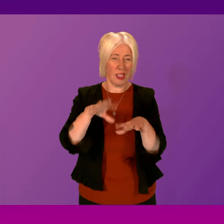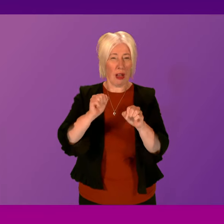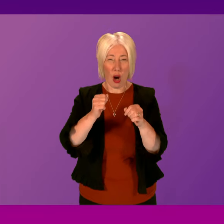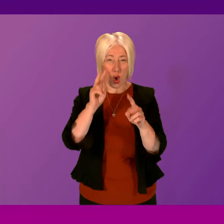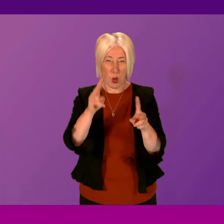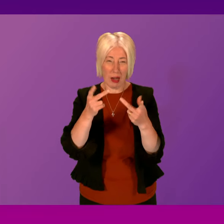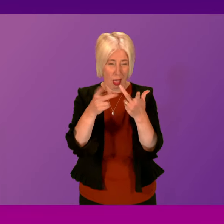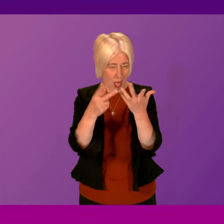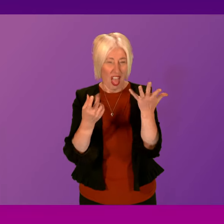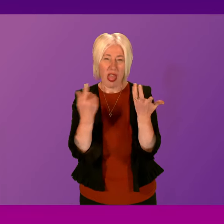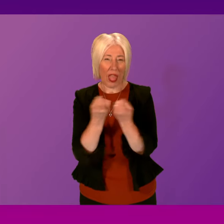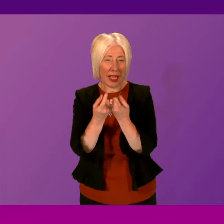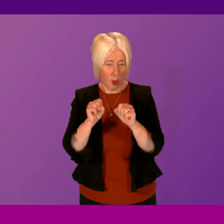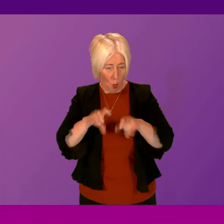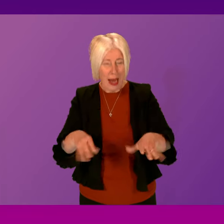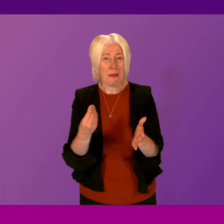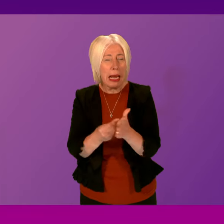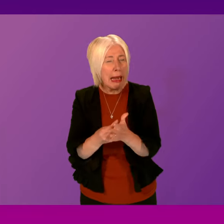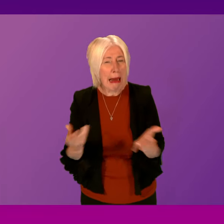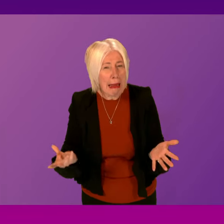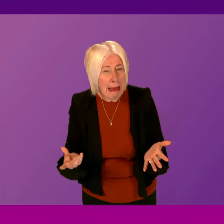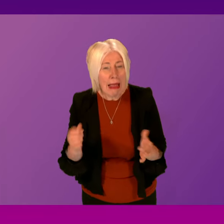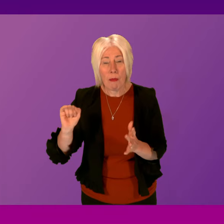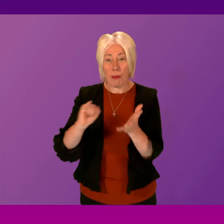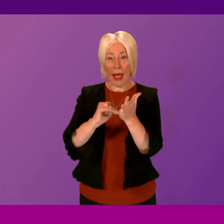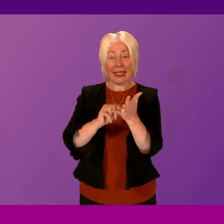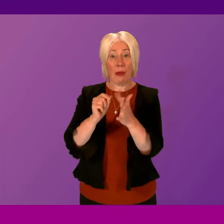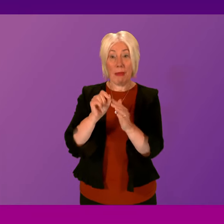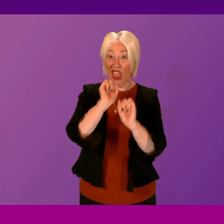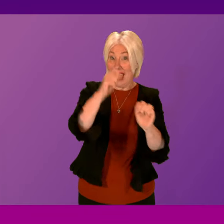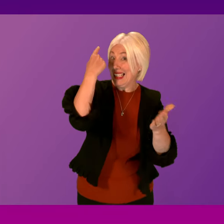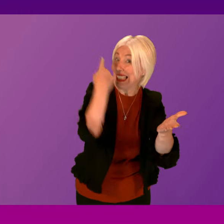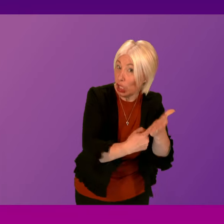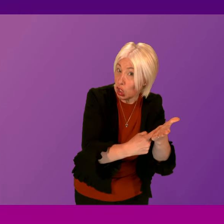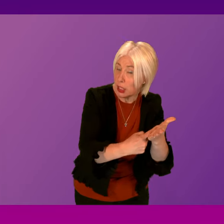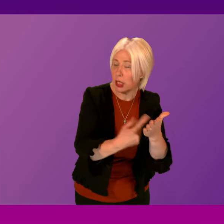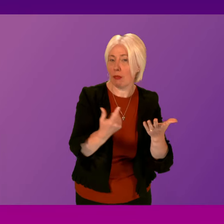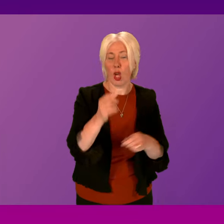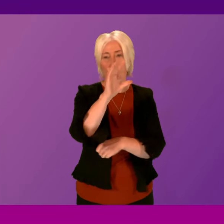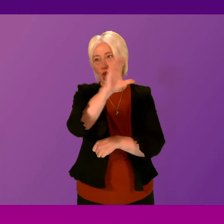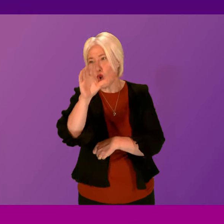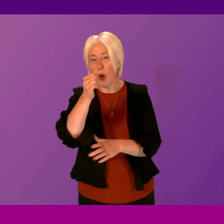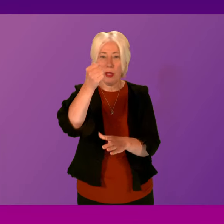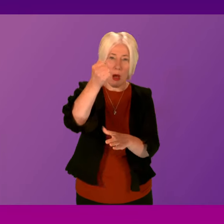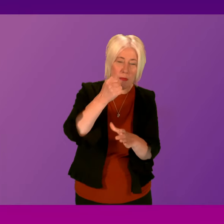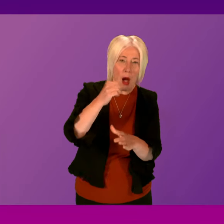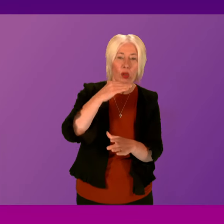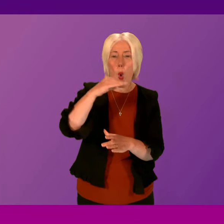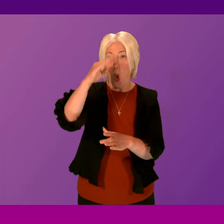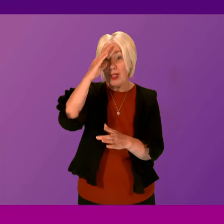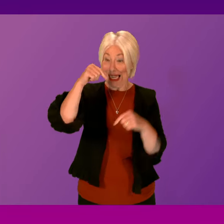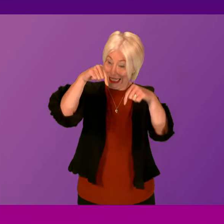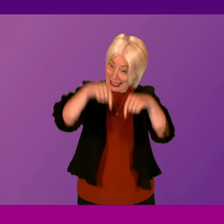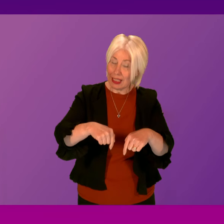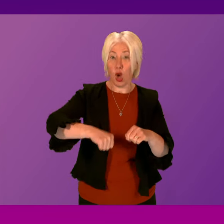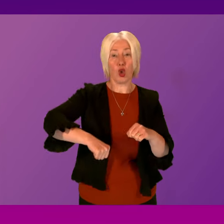bill. And as a consequence of SNP decisions, shops, pubs, and hotels here in